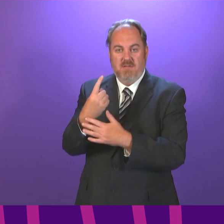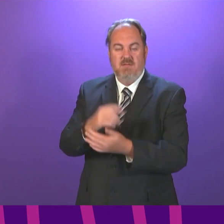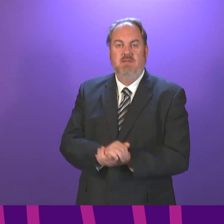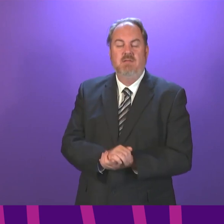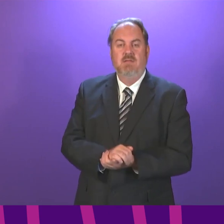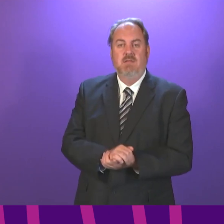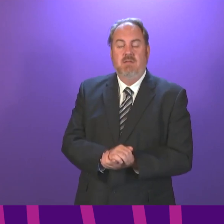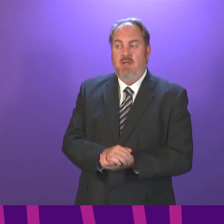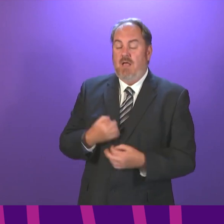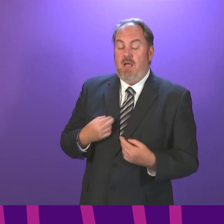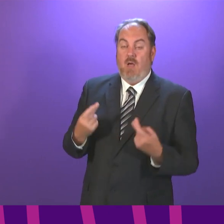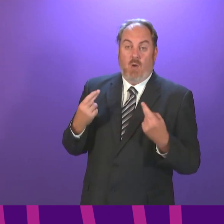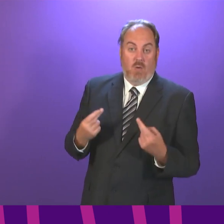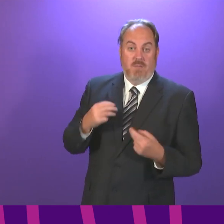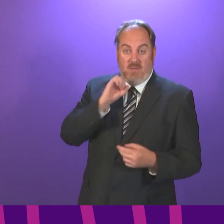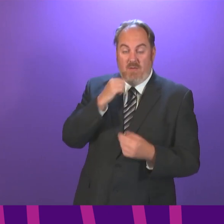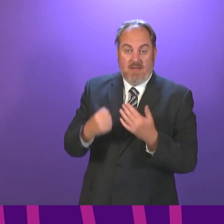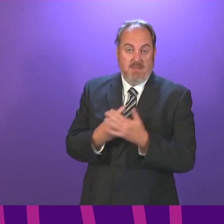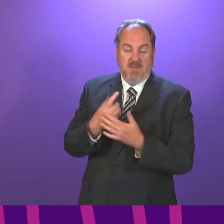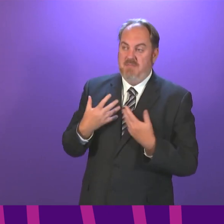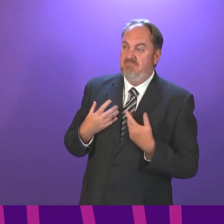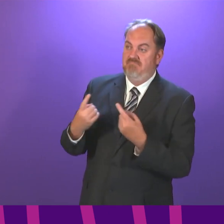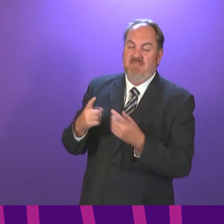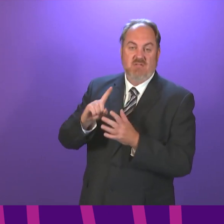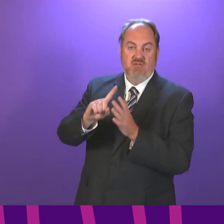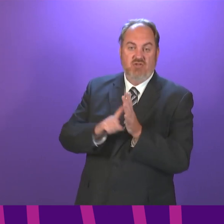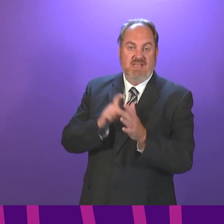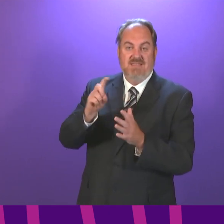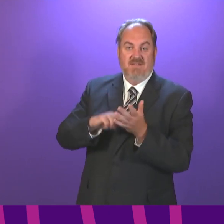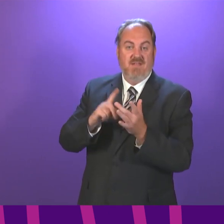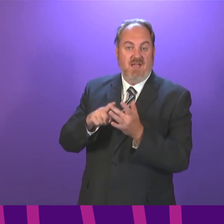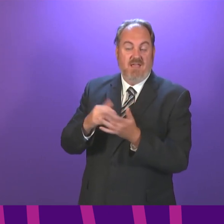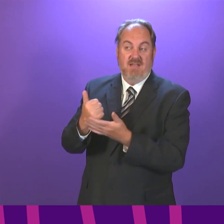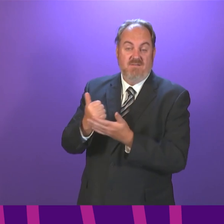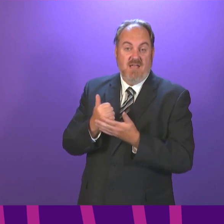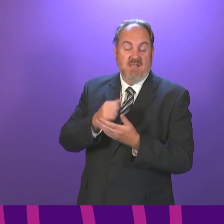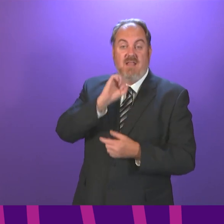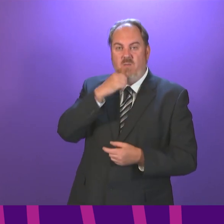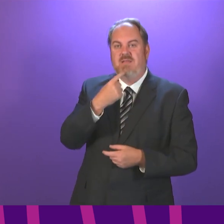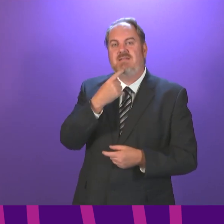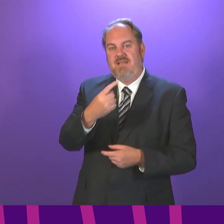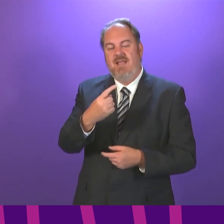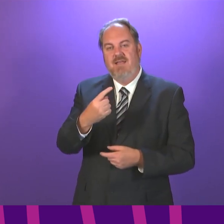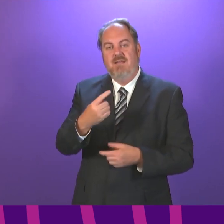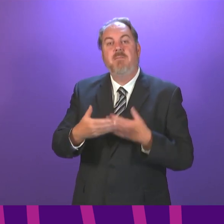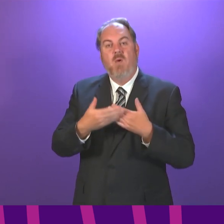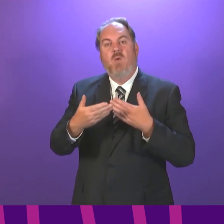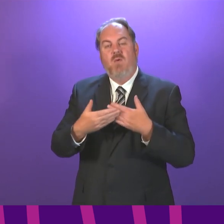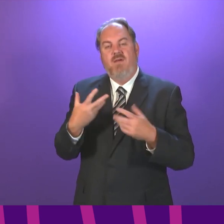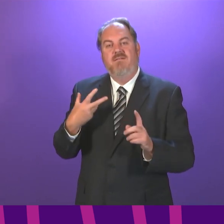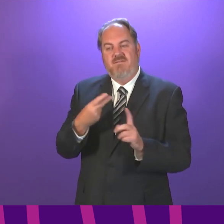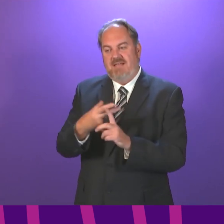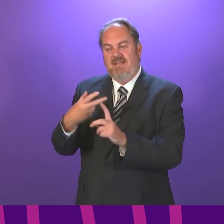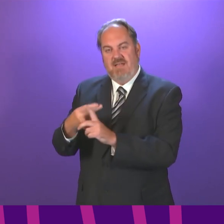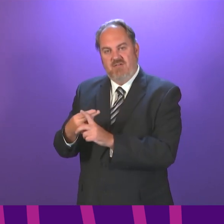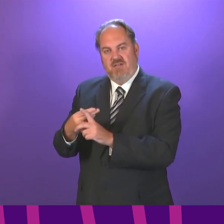I am hoping, but this is for the JCVI to advice, that they will recommend further vaccination of